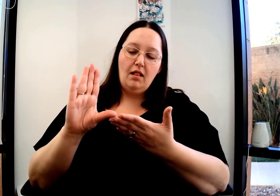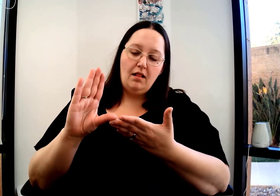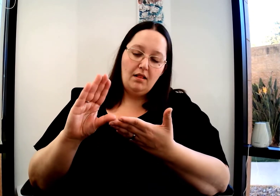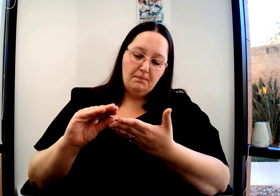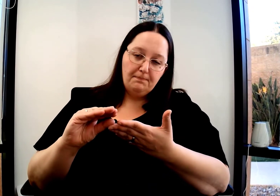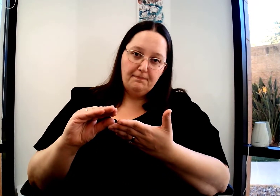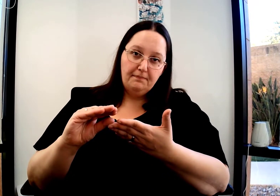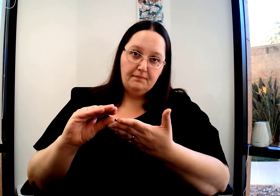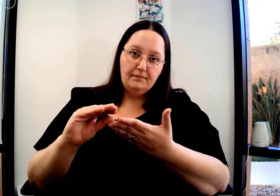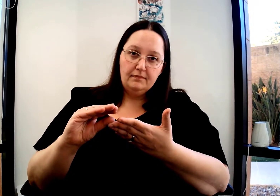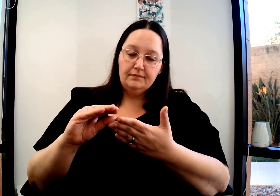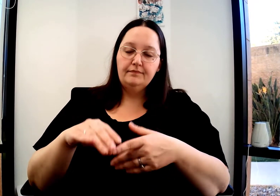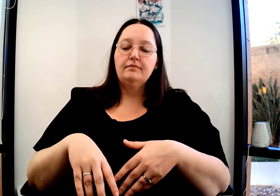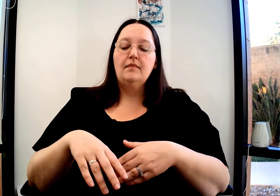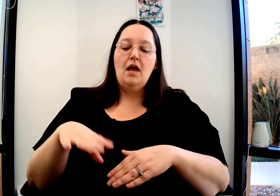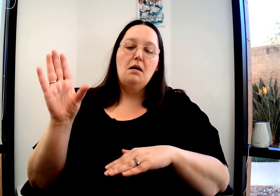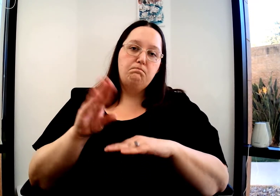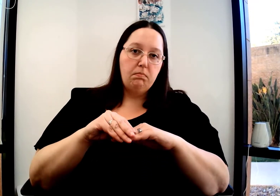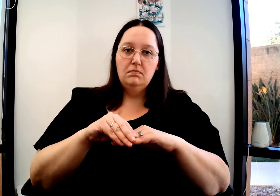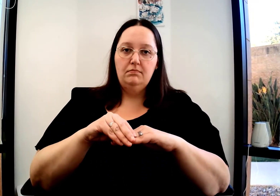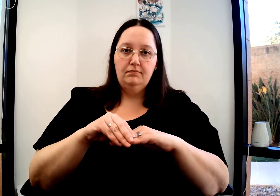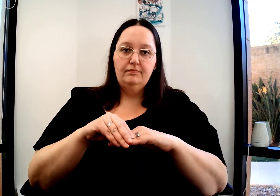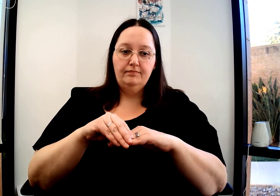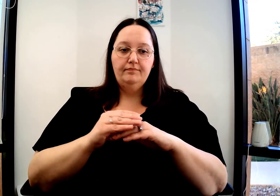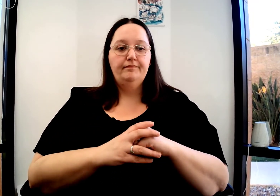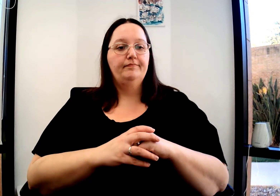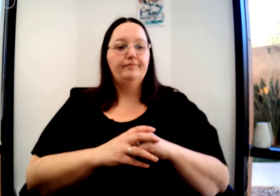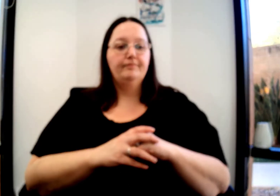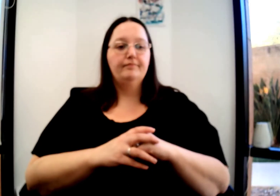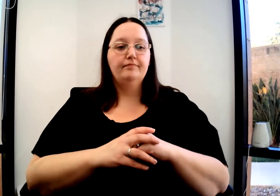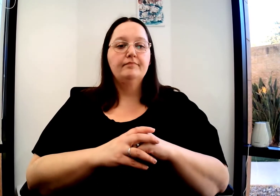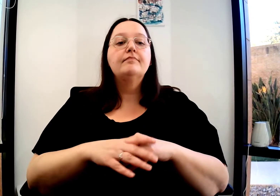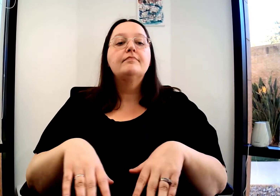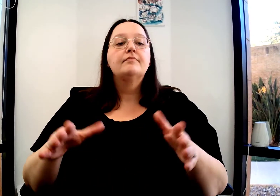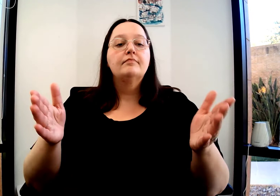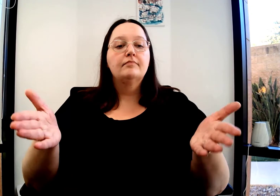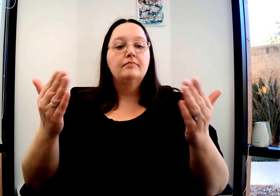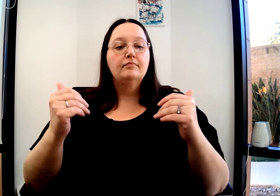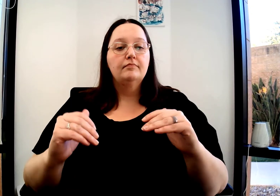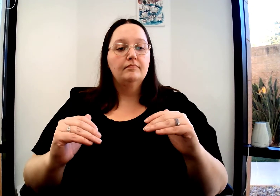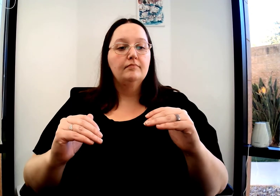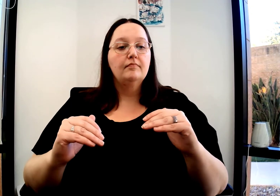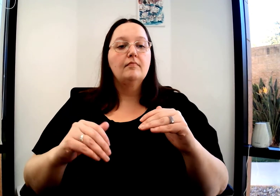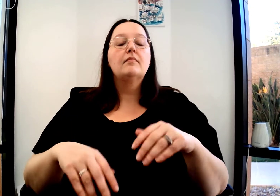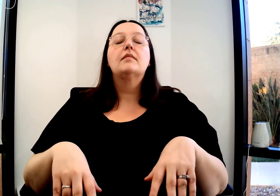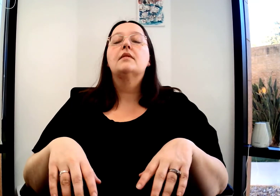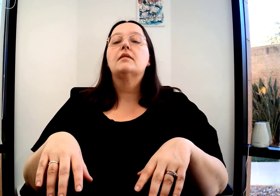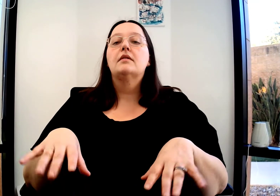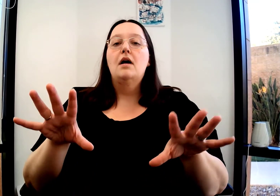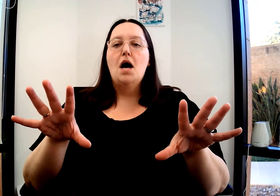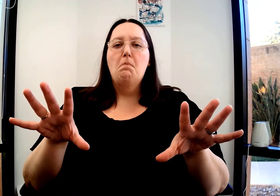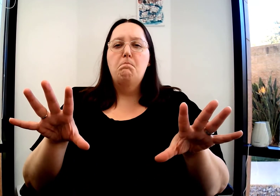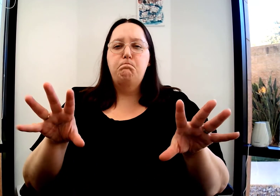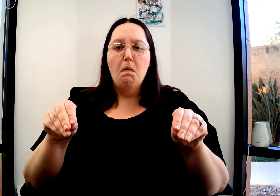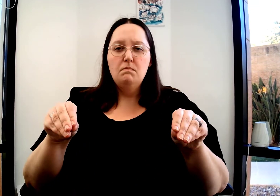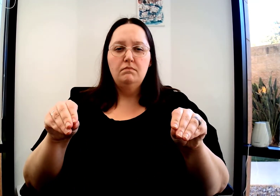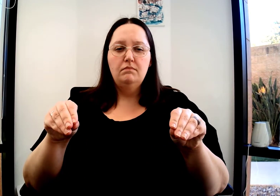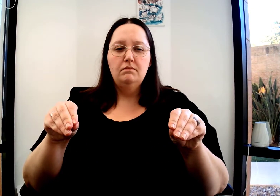or run low on something. If you go all the way down with the puff cheeks mouth morphine, this would be flat tire.